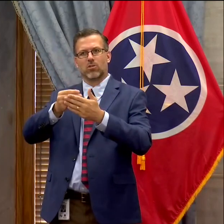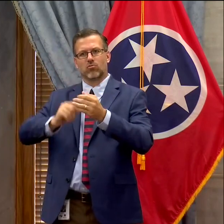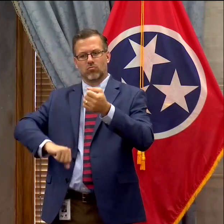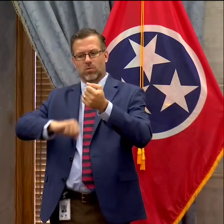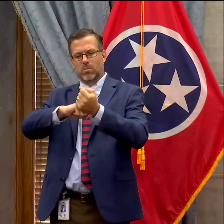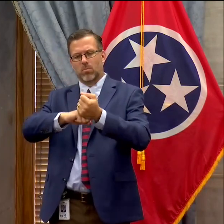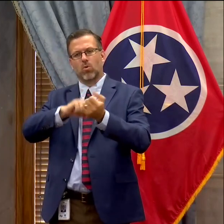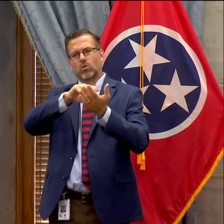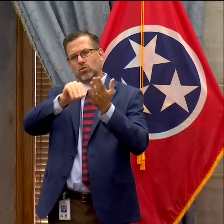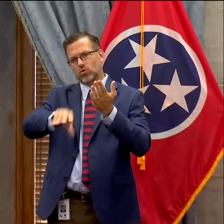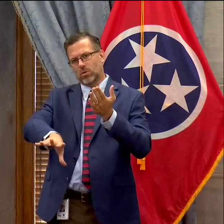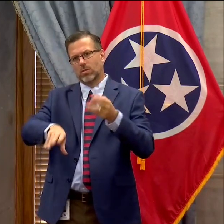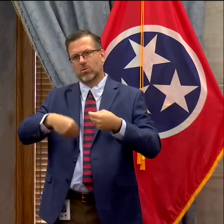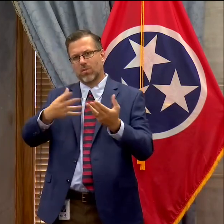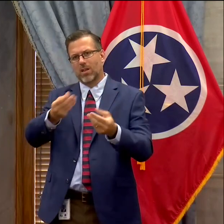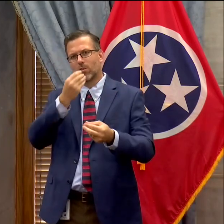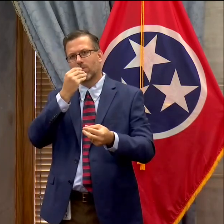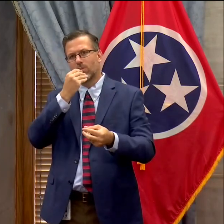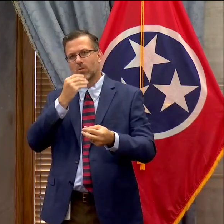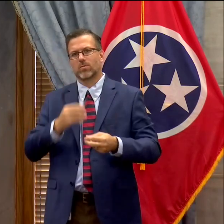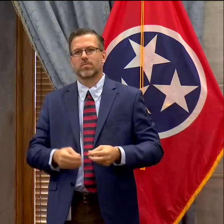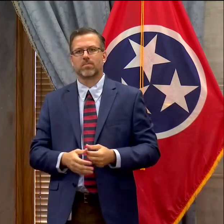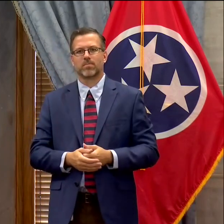And we're making every effort to do so. you.